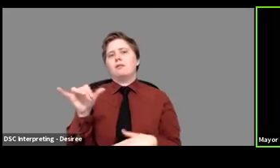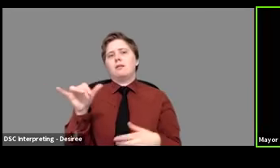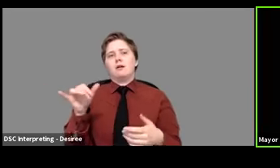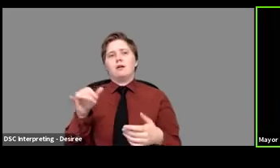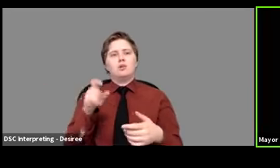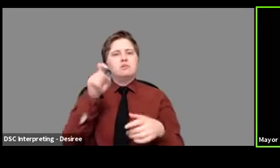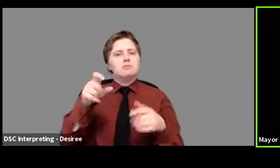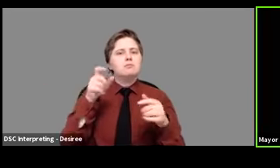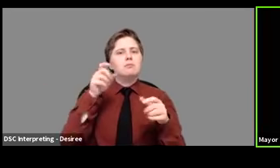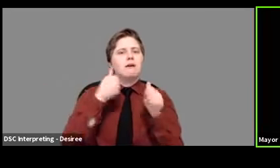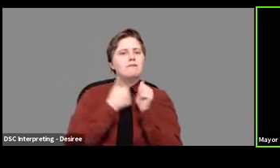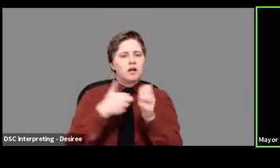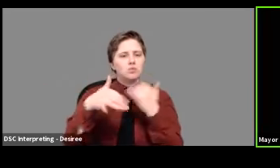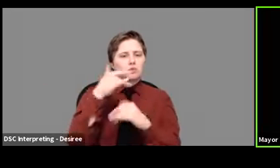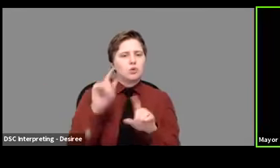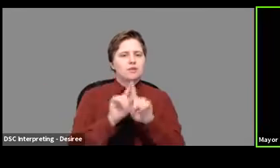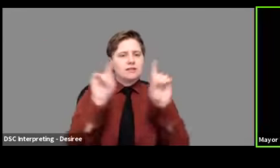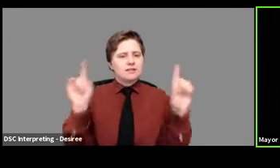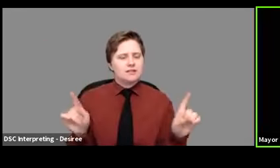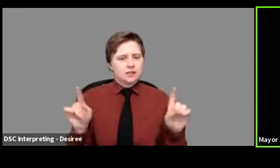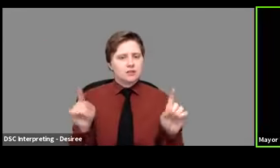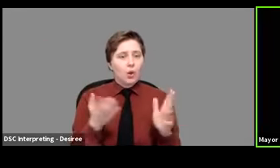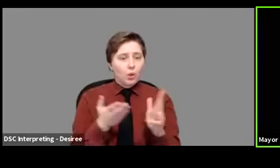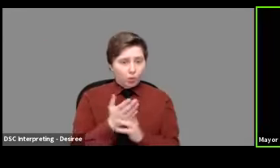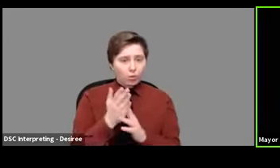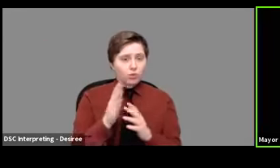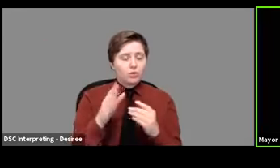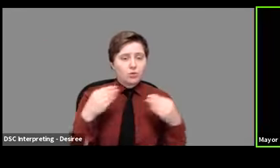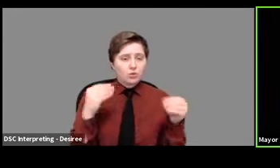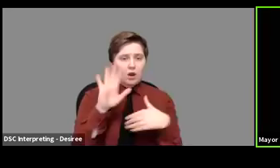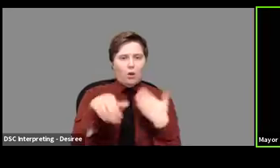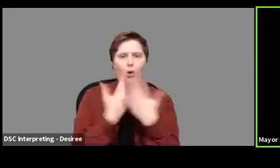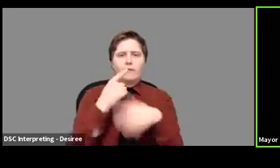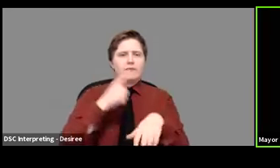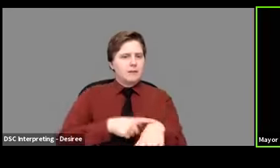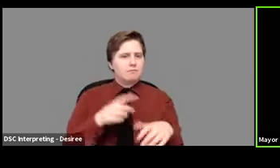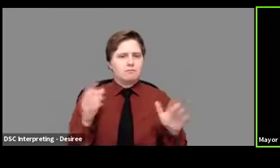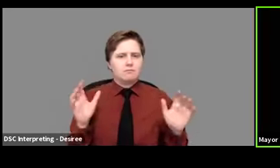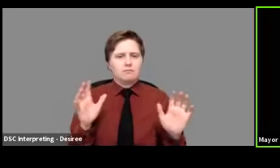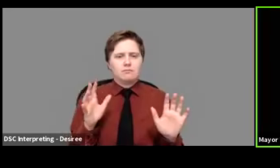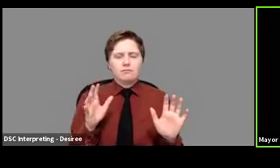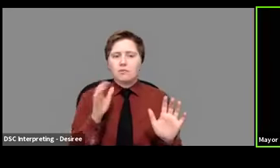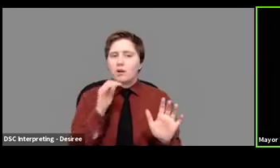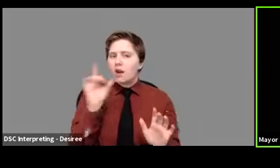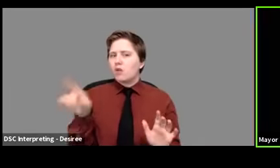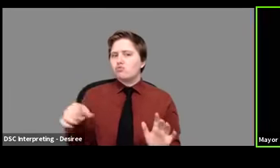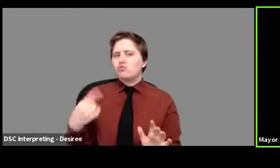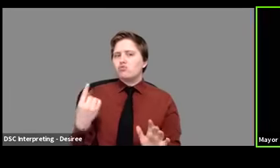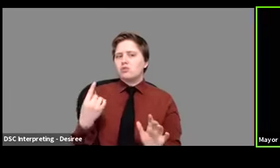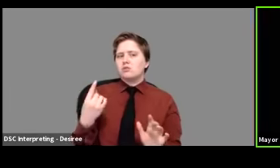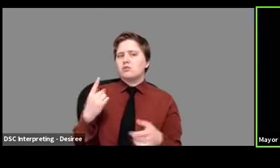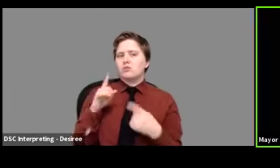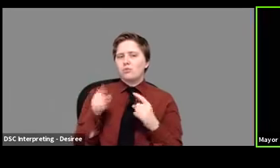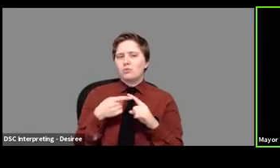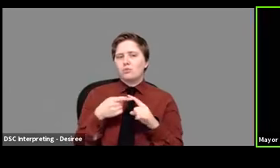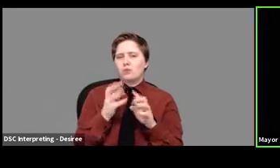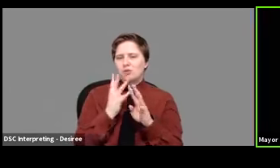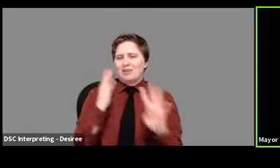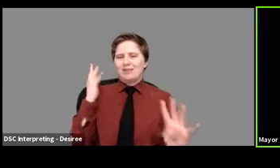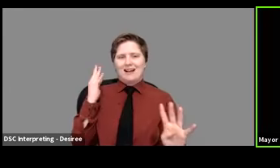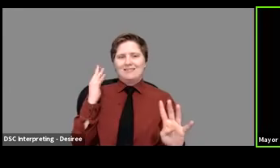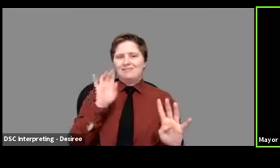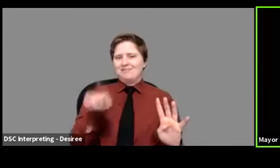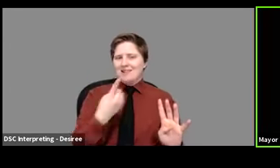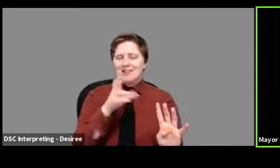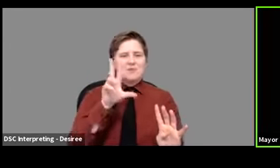for social distancing throughout the store at all times, not just when you are in line at the cash